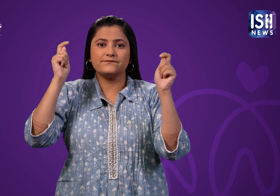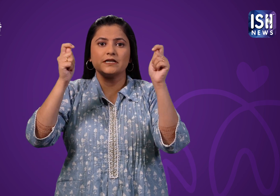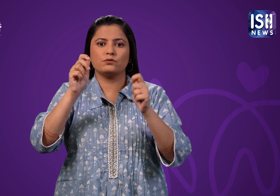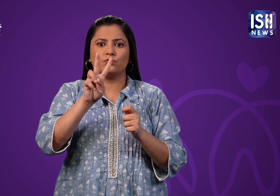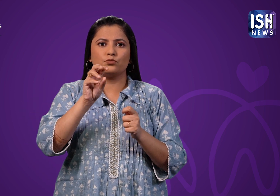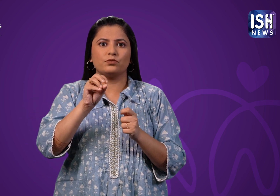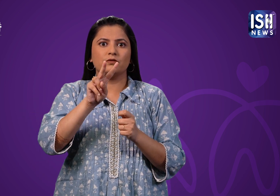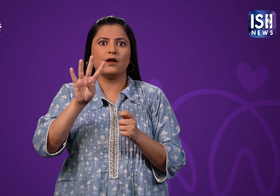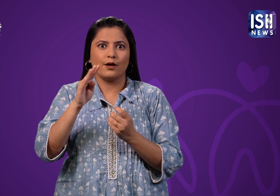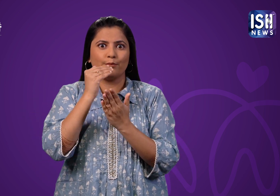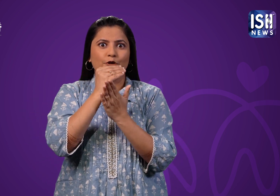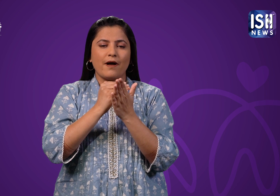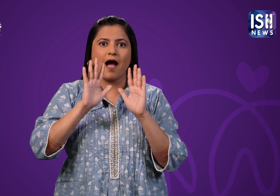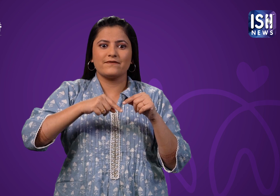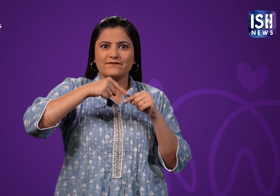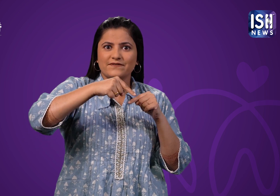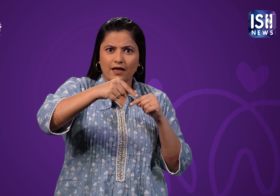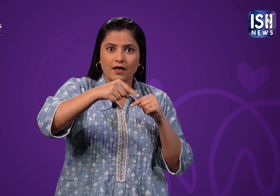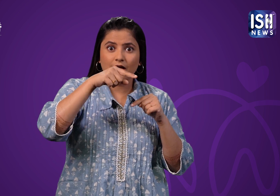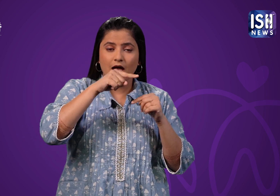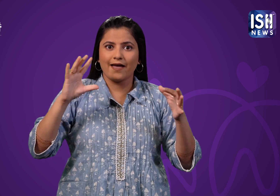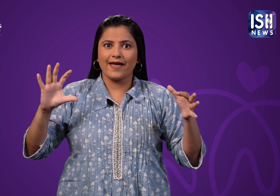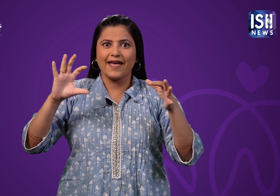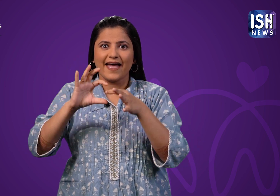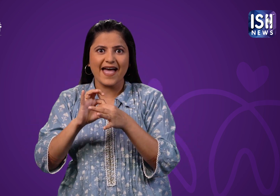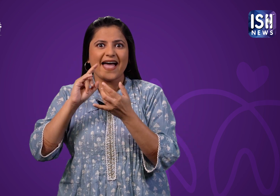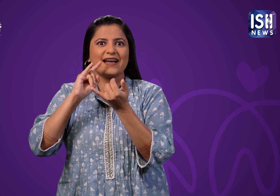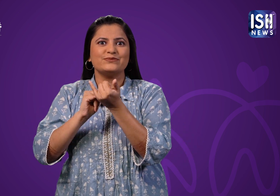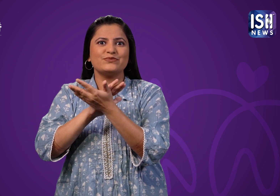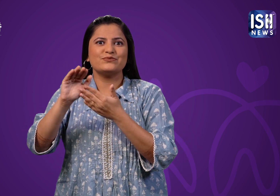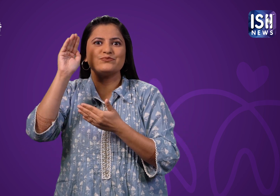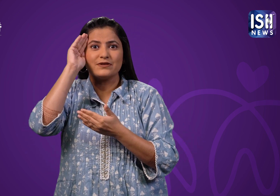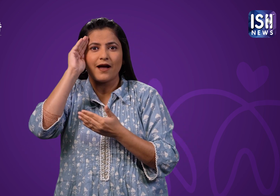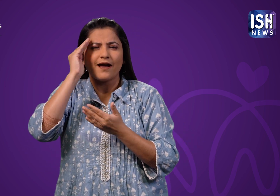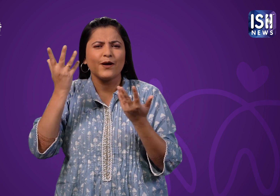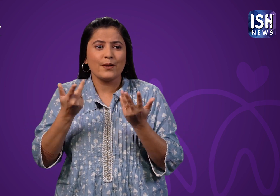ISHnews is the official media partner of the International Purple Fest 2024.